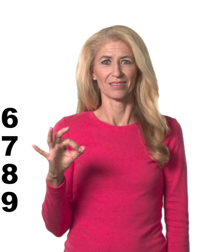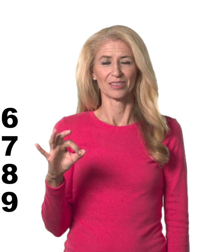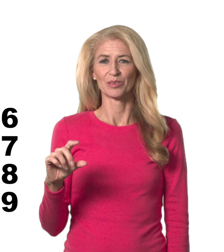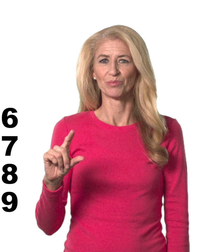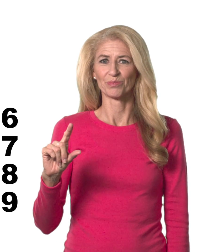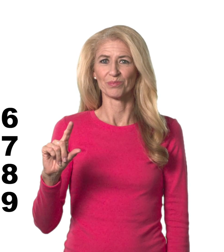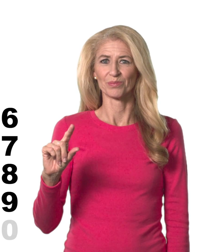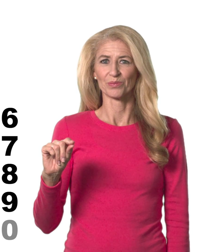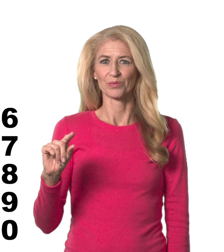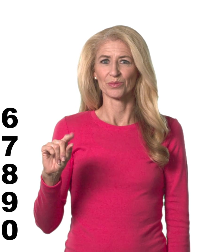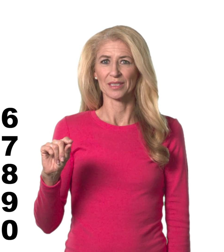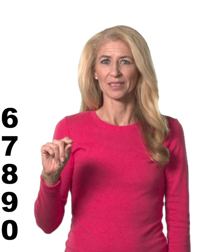and 20.